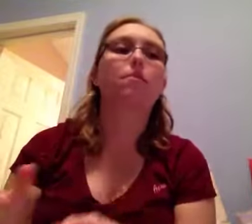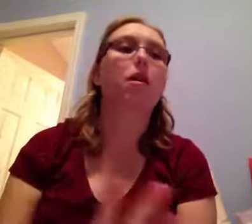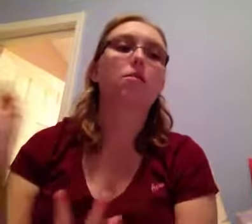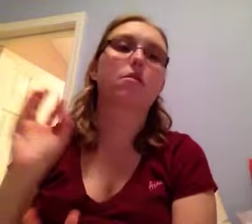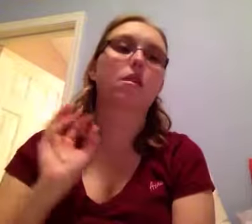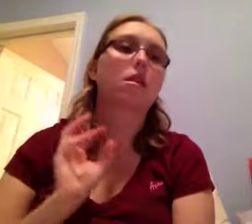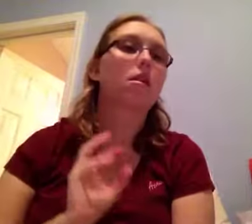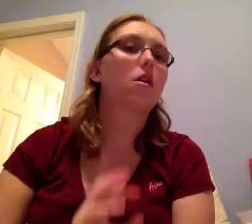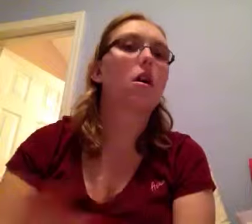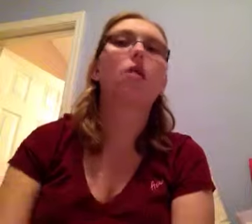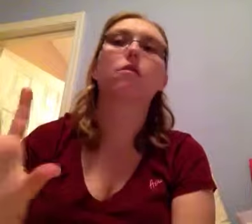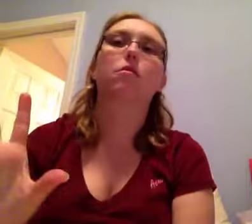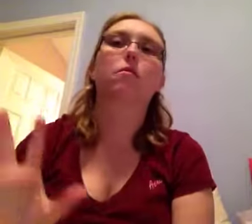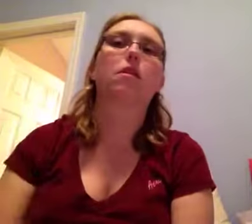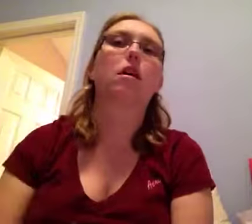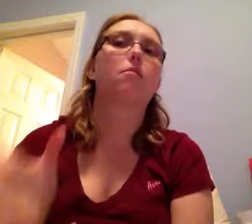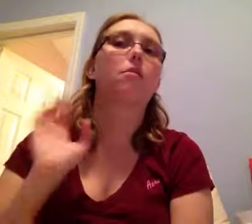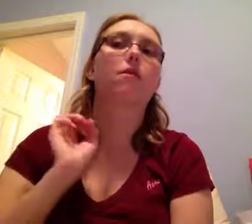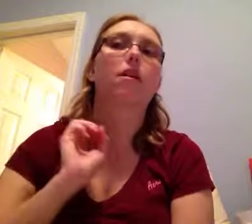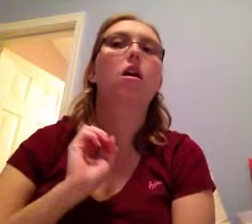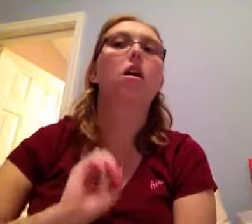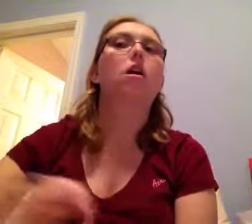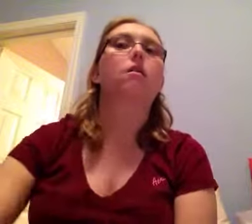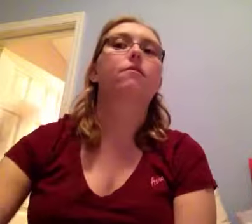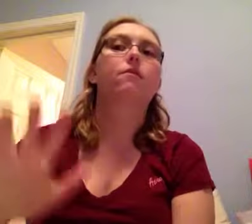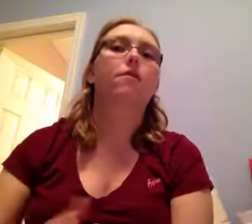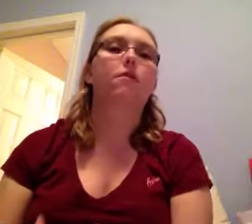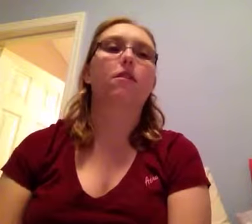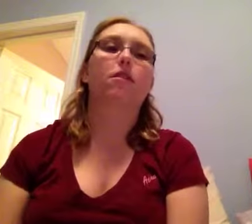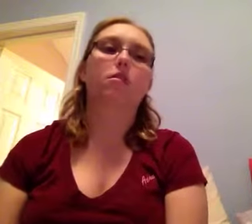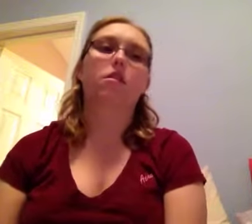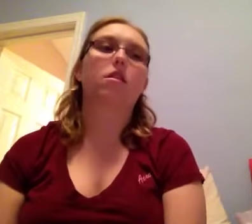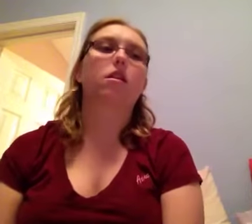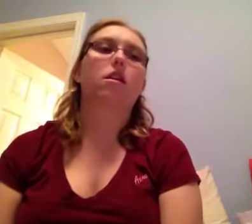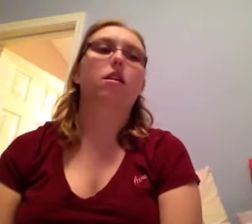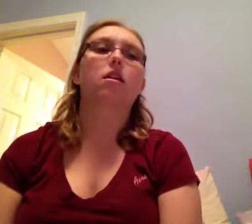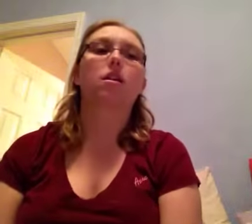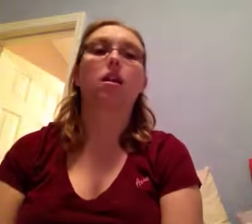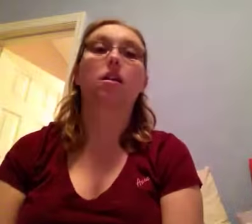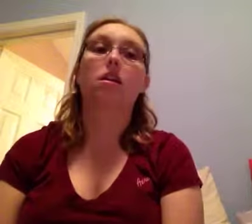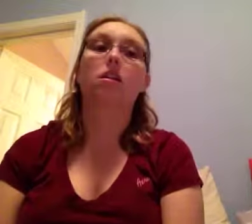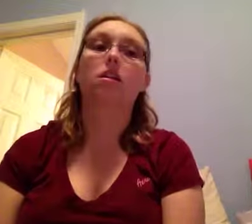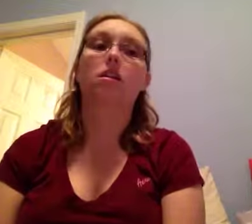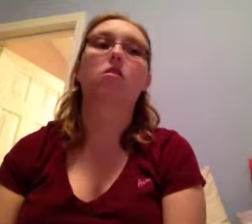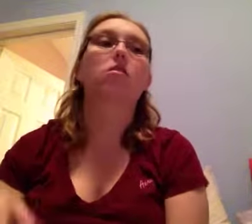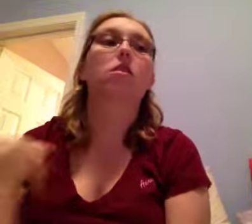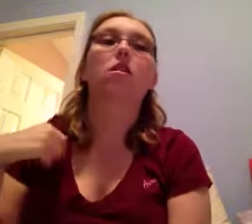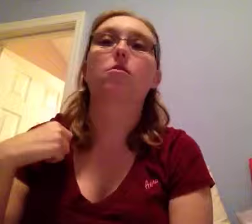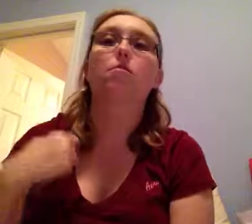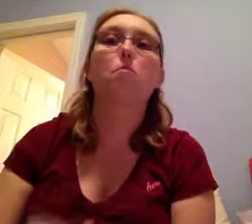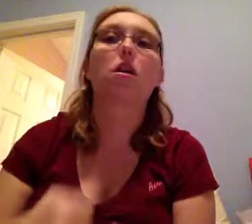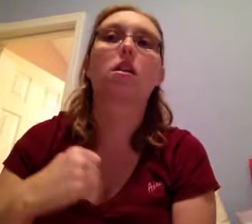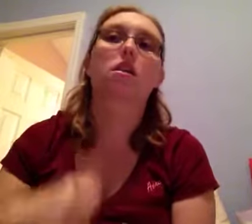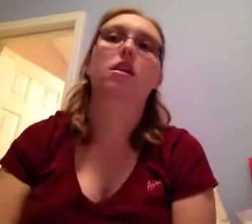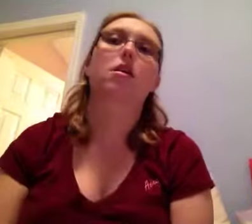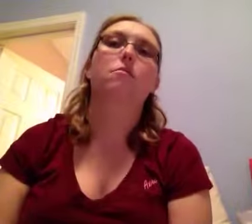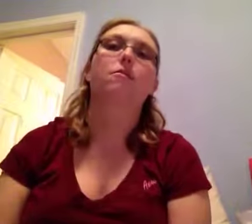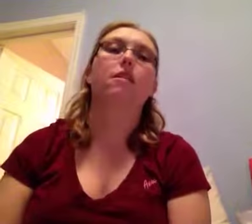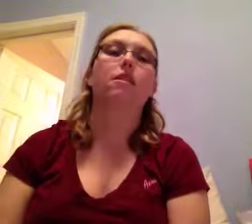plot twists. I always recommend that movie. If you want to go see it in the theaters, must see that movie in the